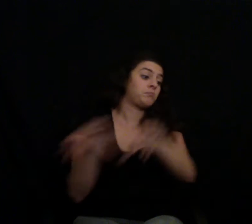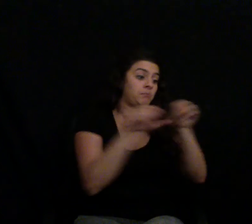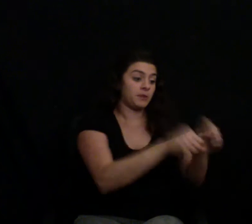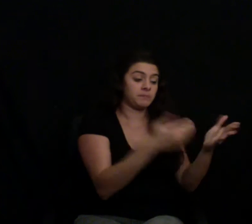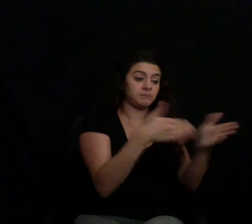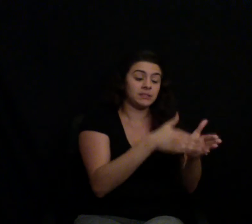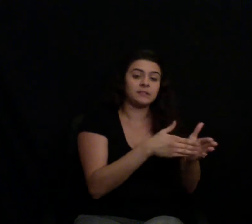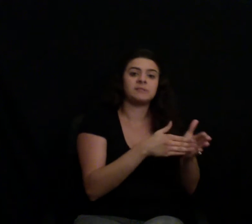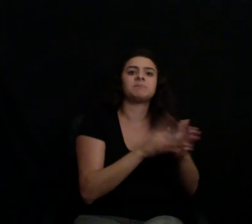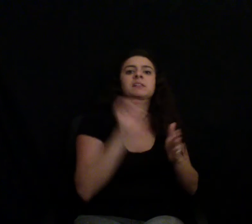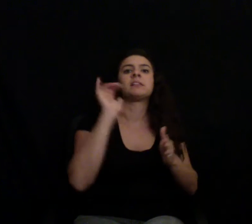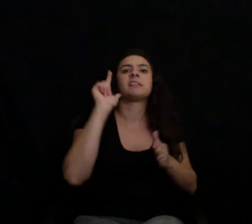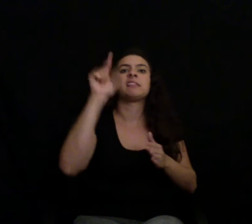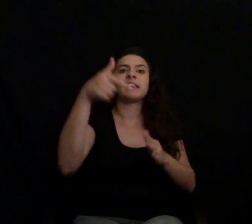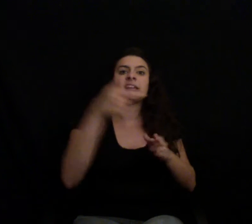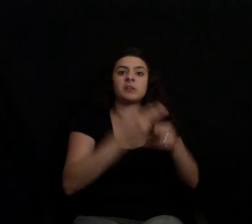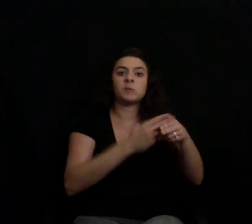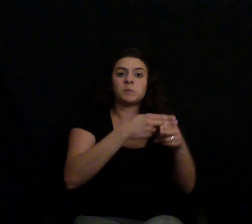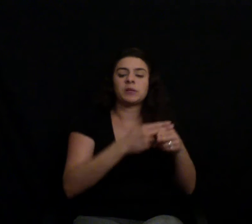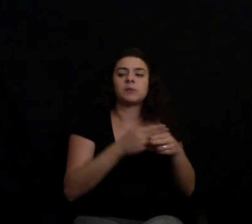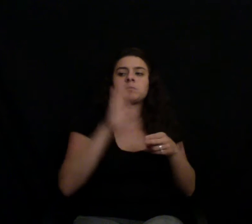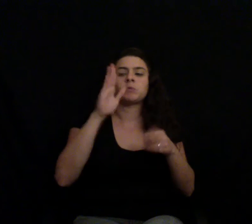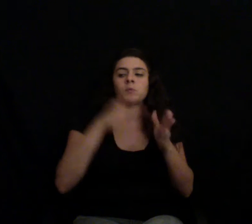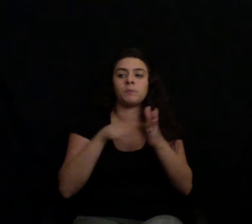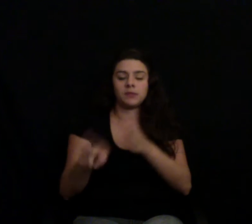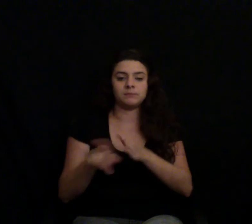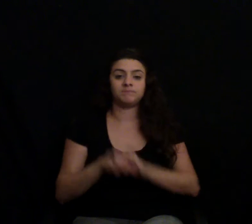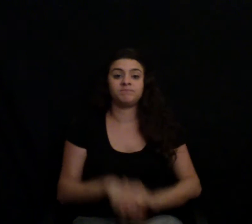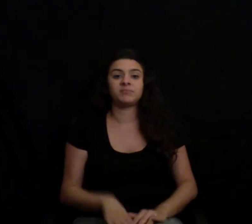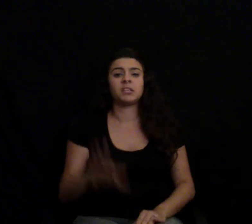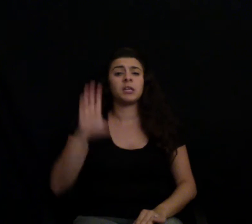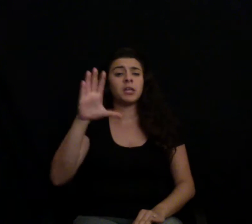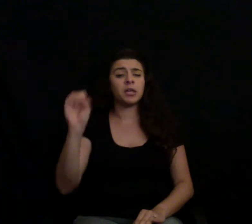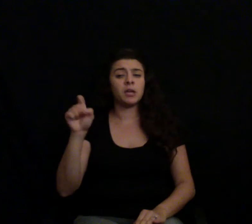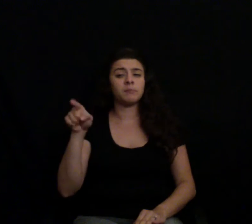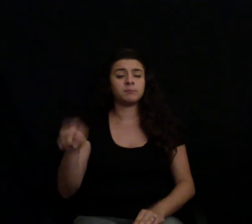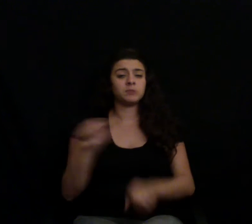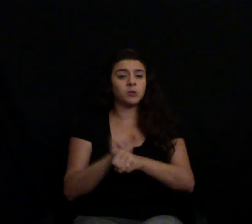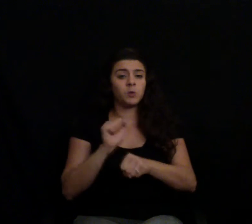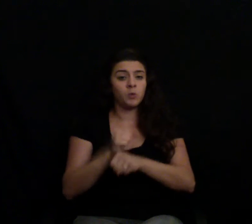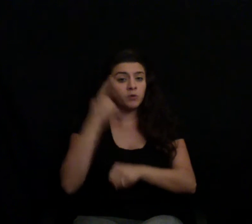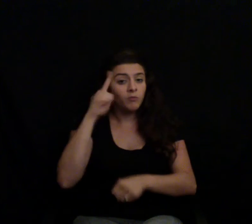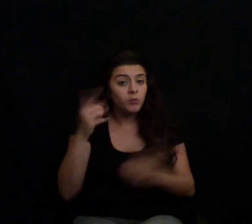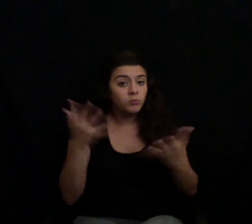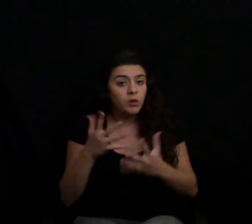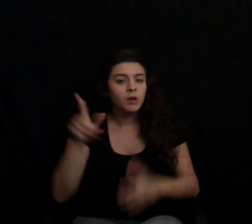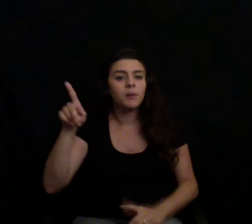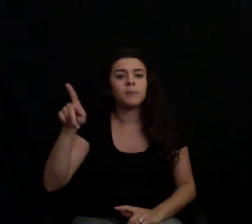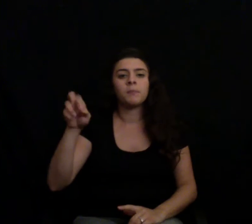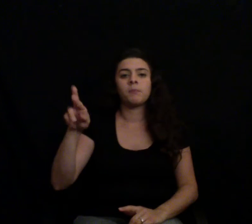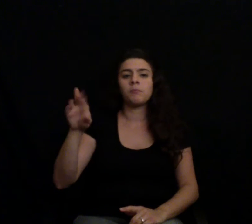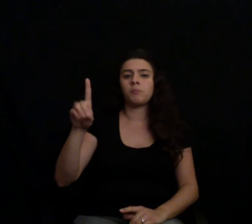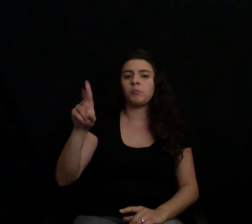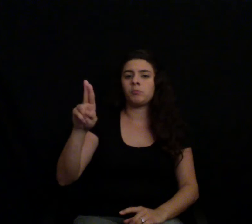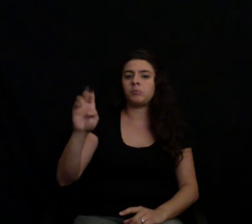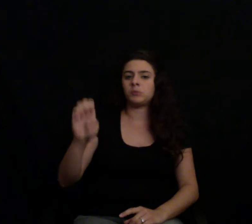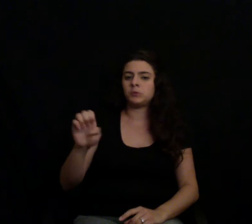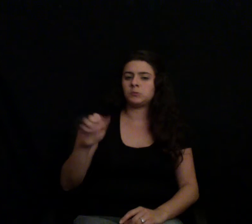The company Craig works with is called Purdue. You've probably heard of it if live in the U.S. They're the country's third largest